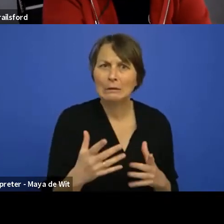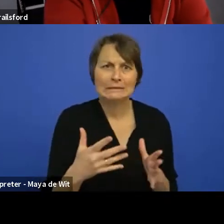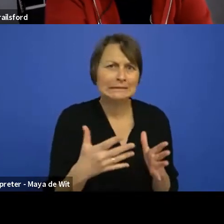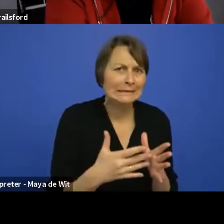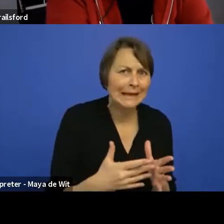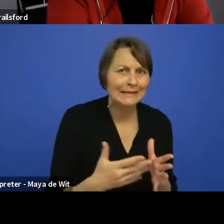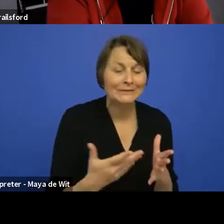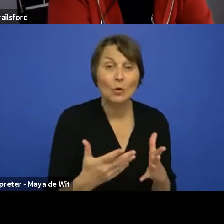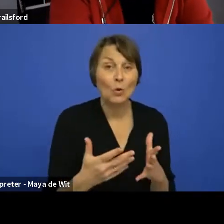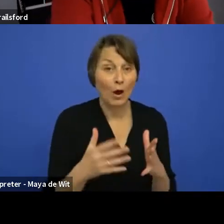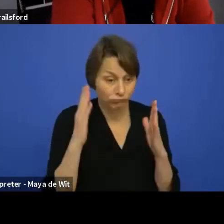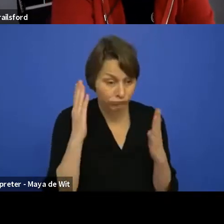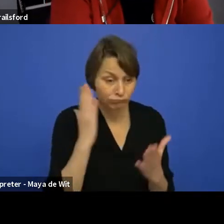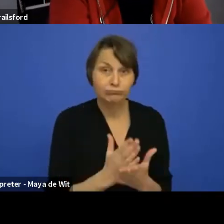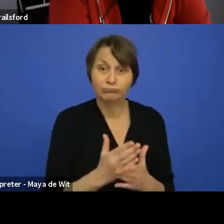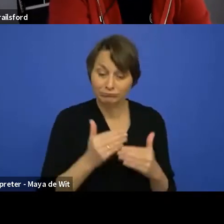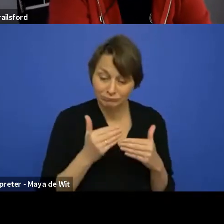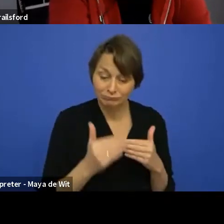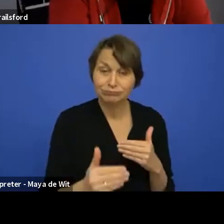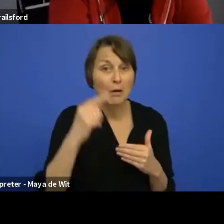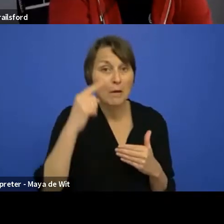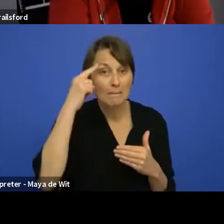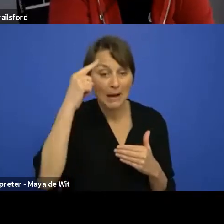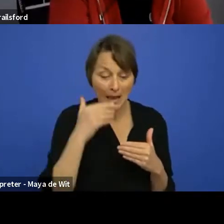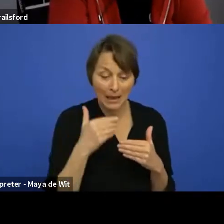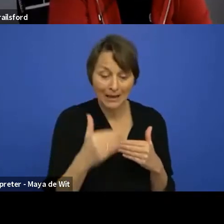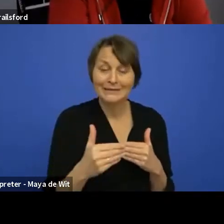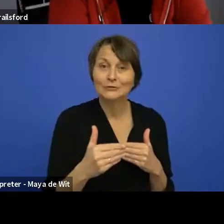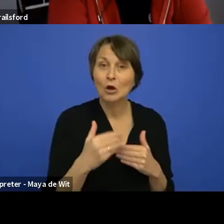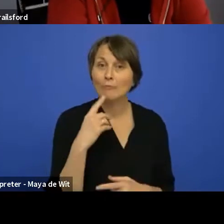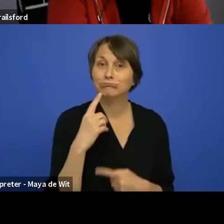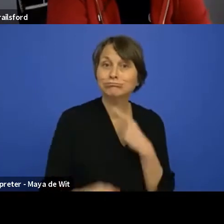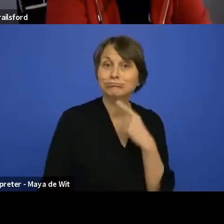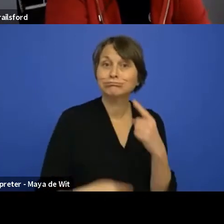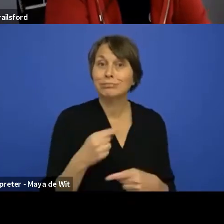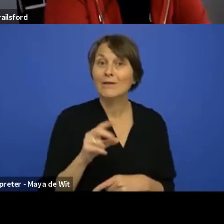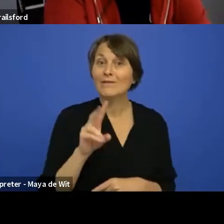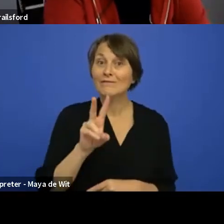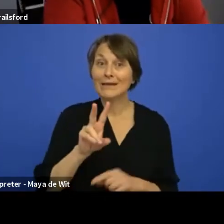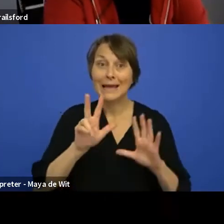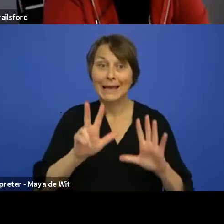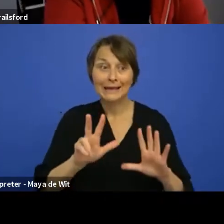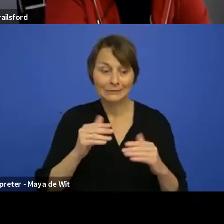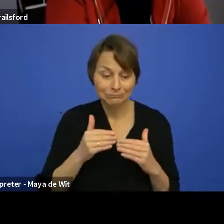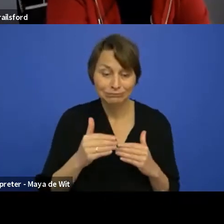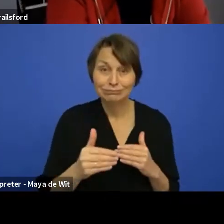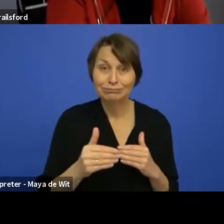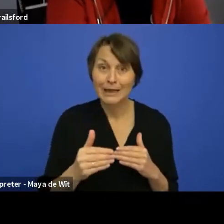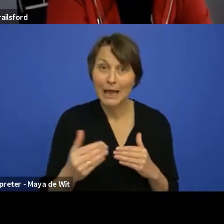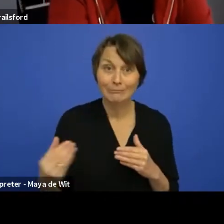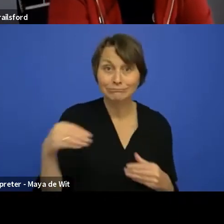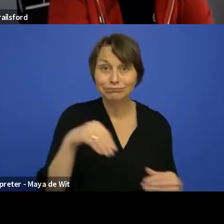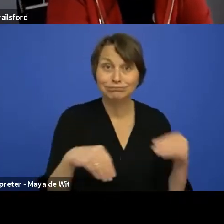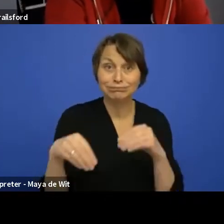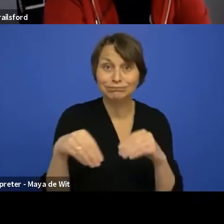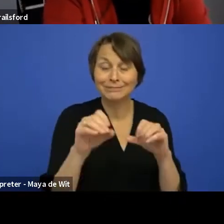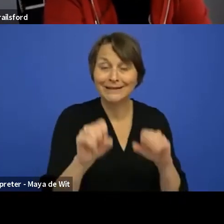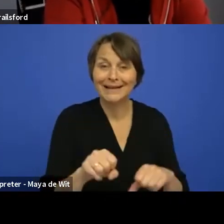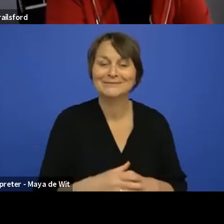if we're, if we're keeping going with V8 for a while? Yeah. And even, I mean, the, the, the back office is the same for V9,